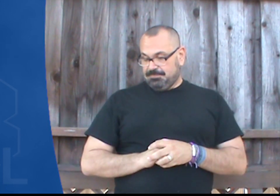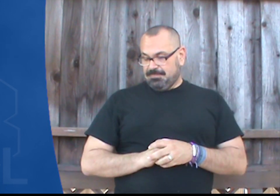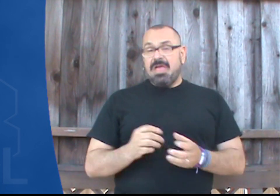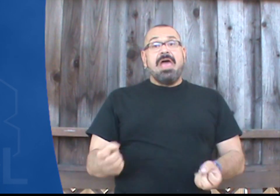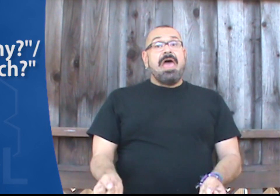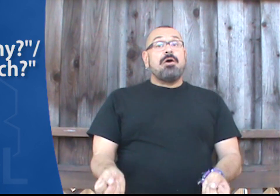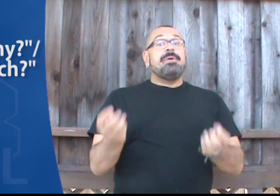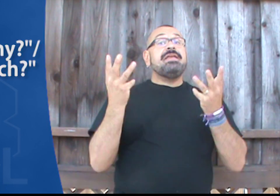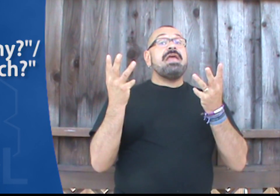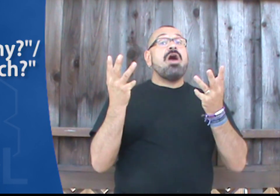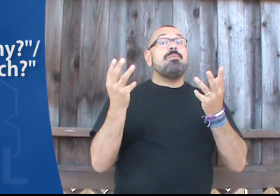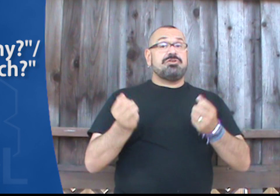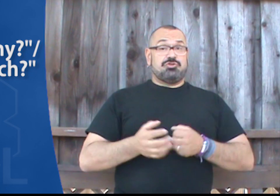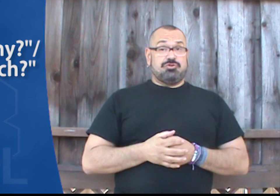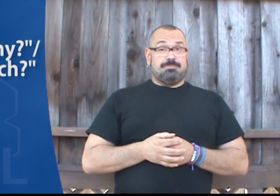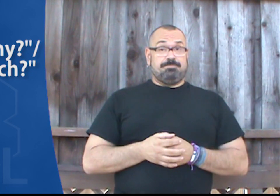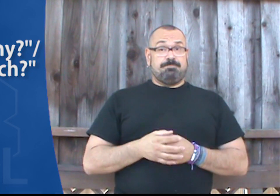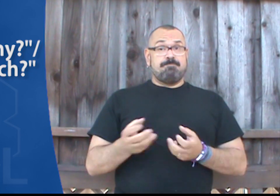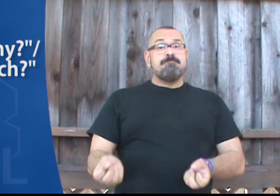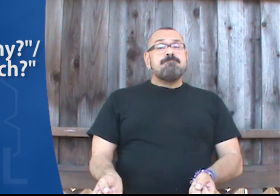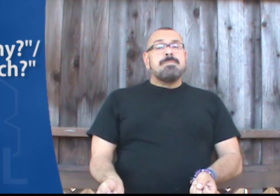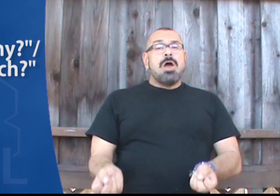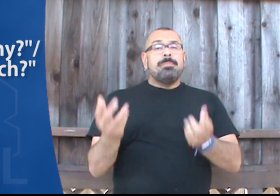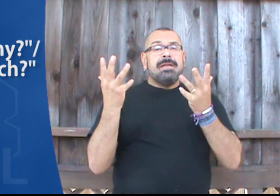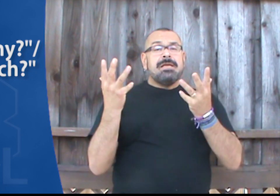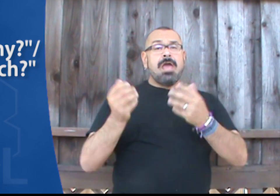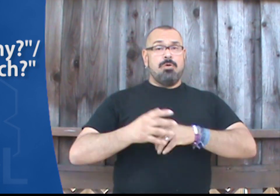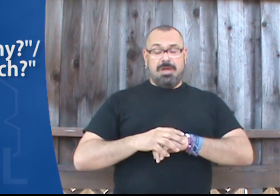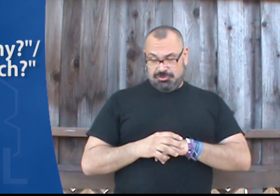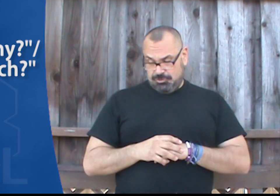How many? How much? How many? How much?